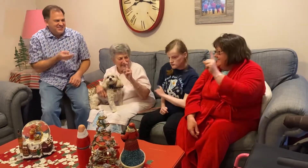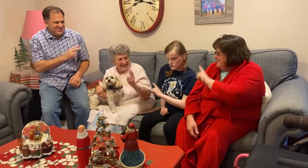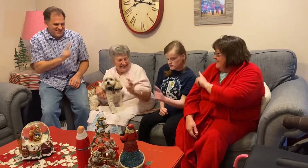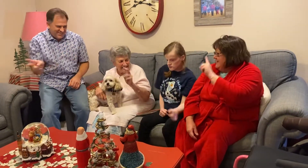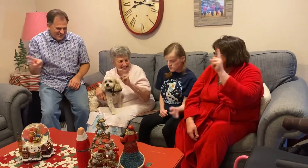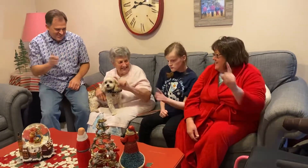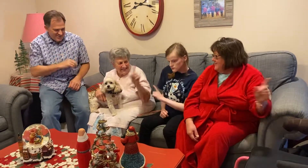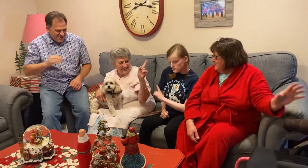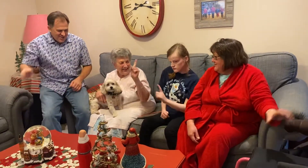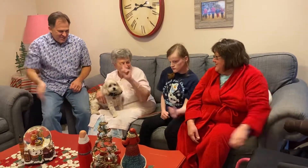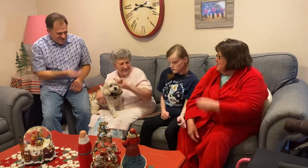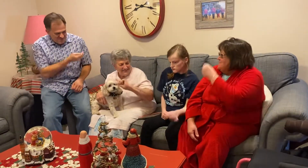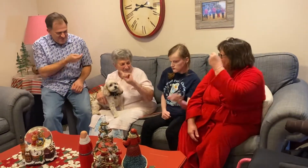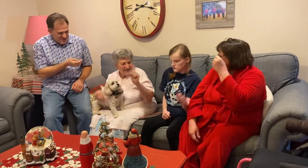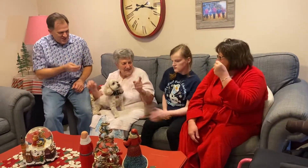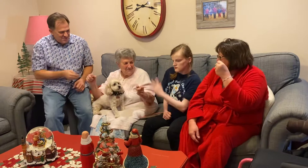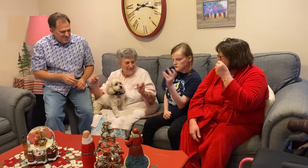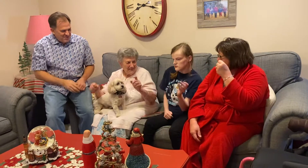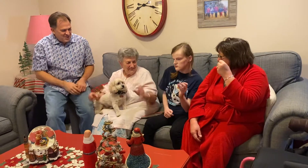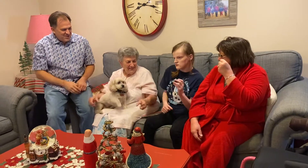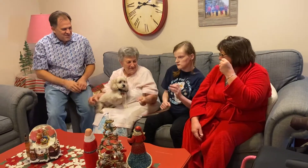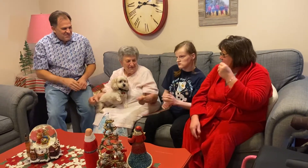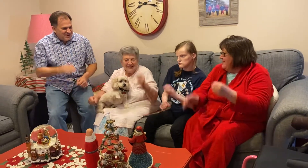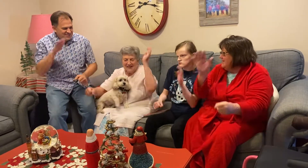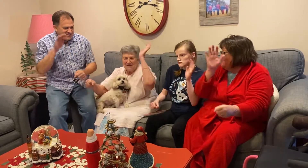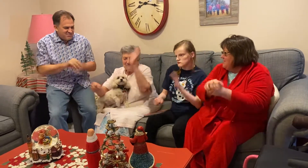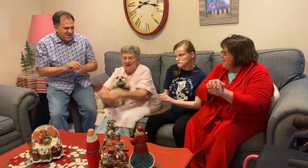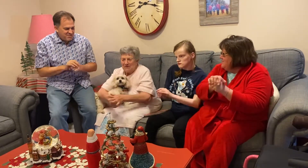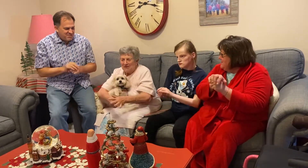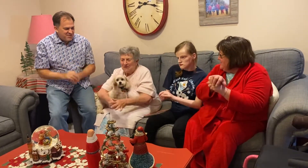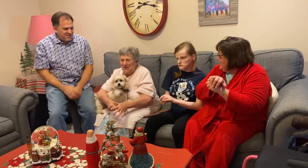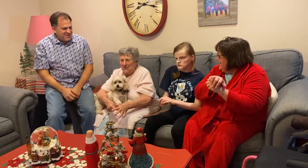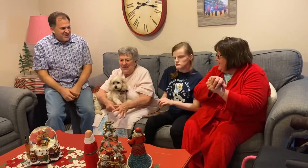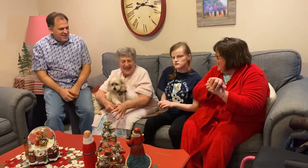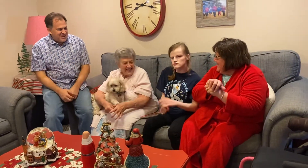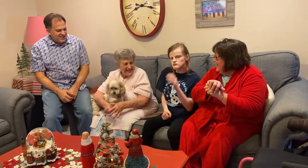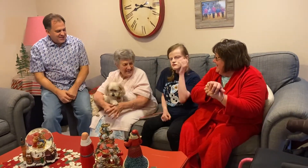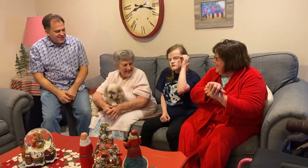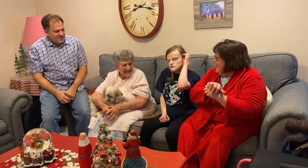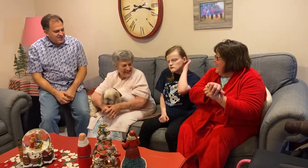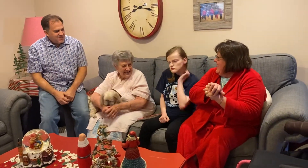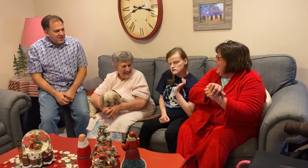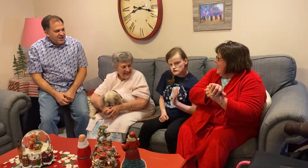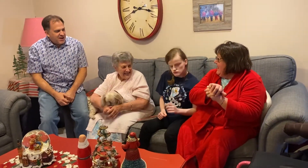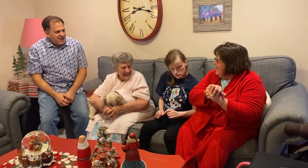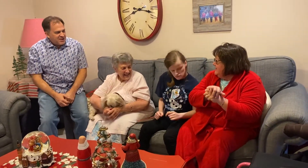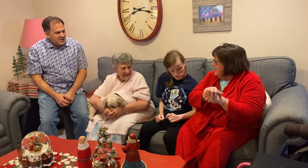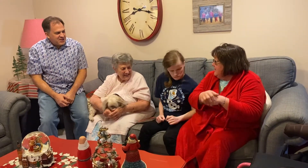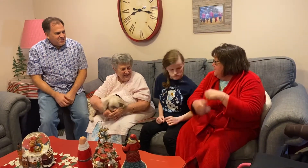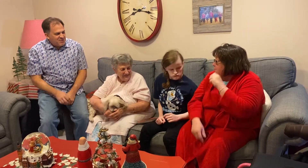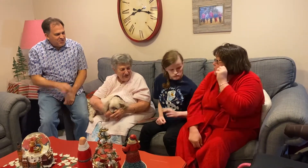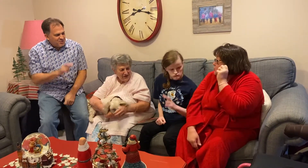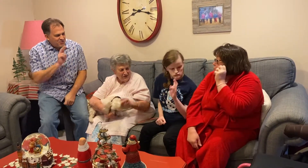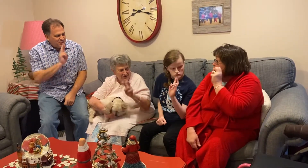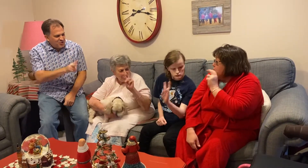see you, scooping up the field mice and bopping them on the head. I'll give you two